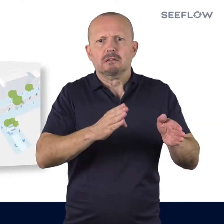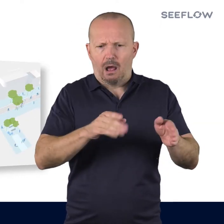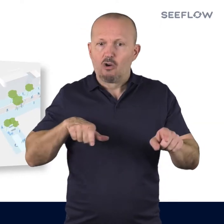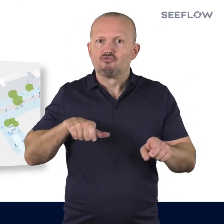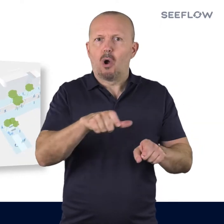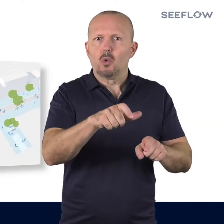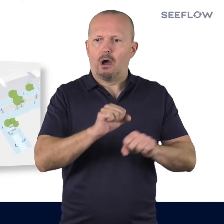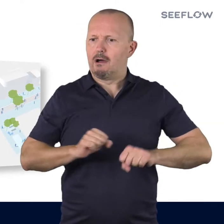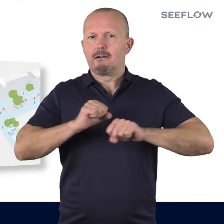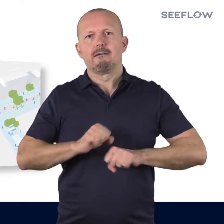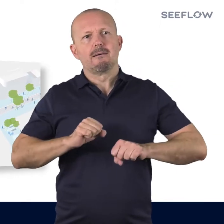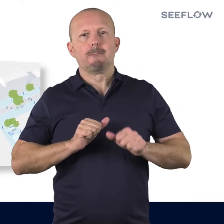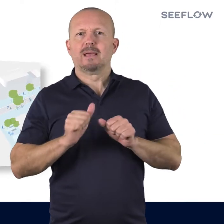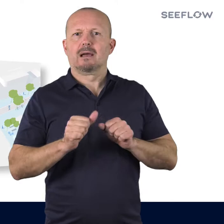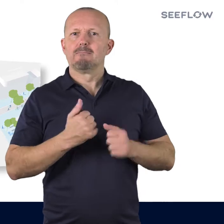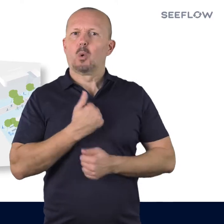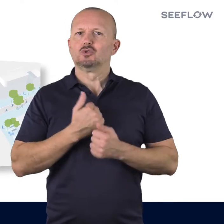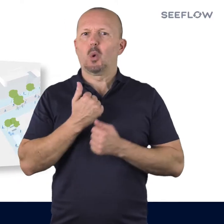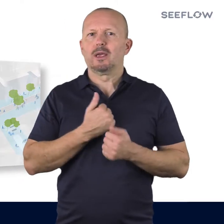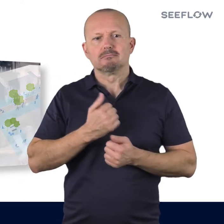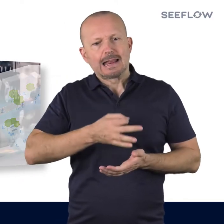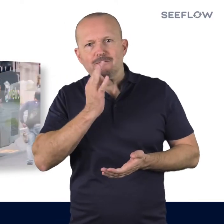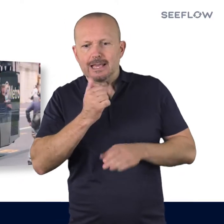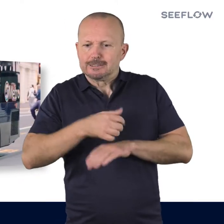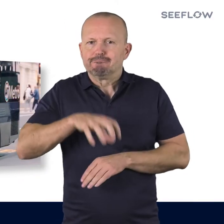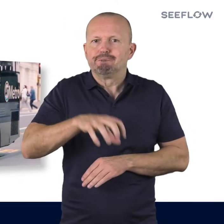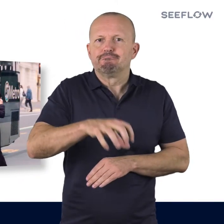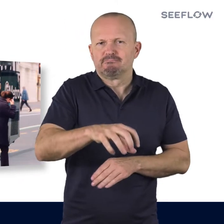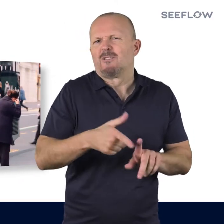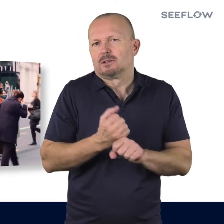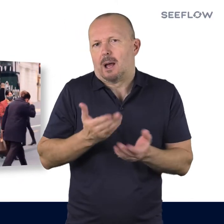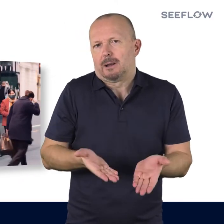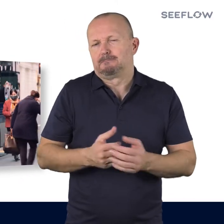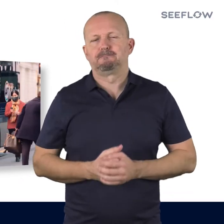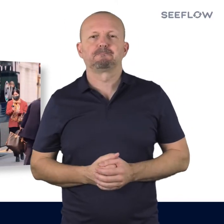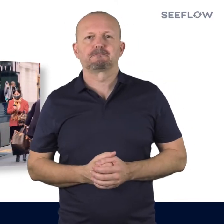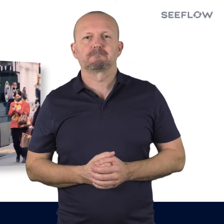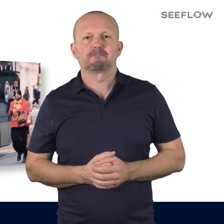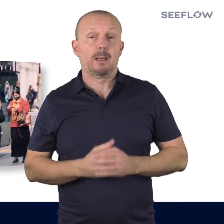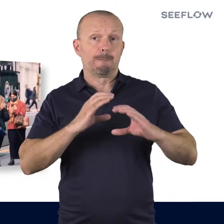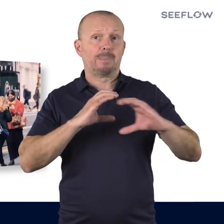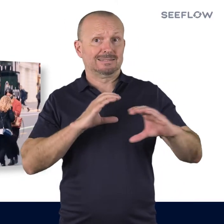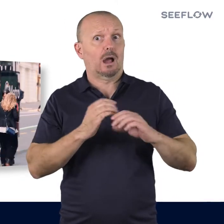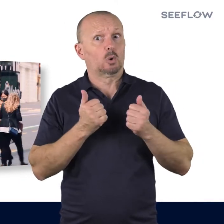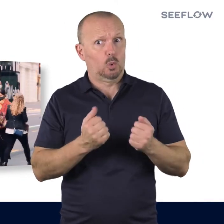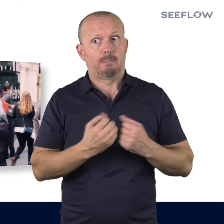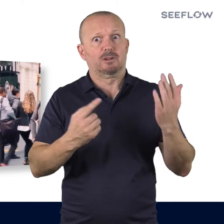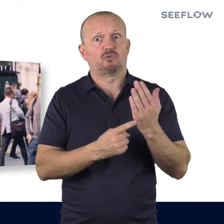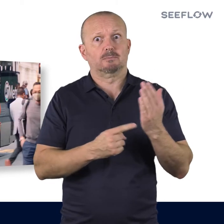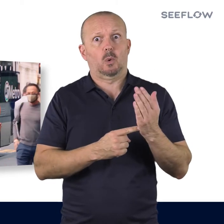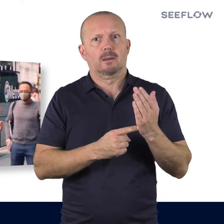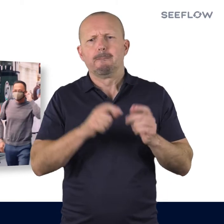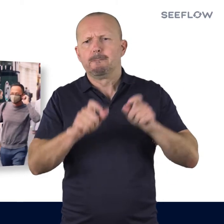use and enjoy and also for goods and servicing. Buses give us flexibility to move around the city easily and